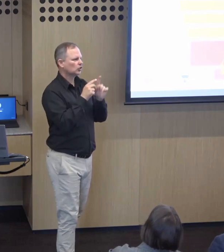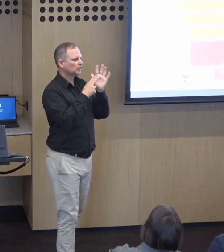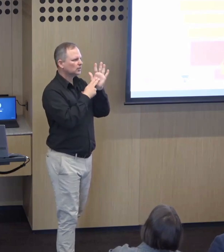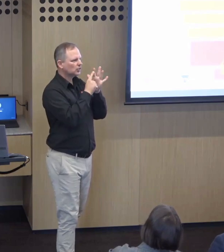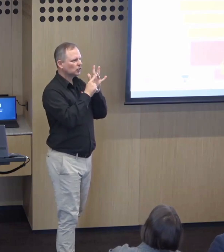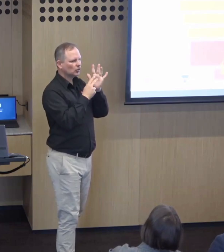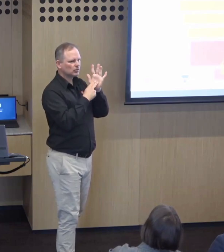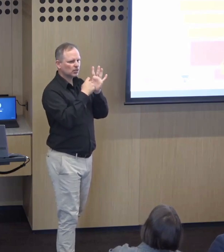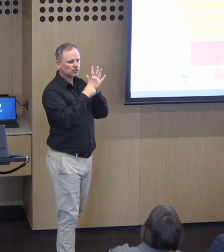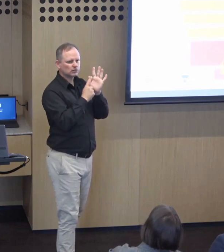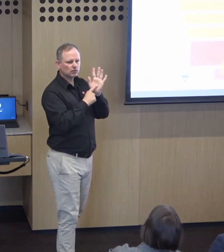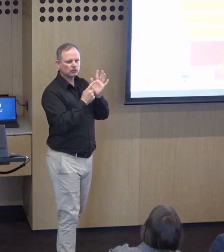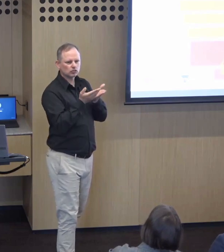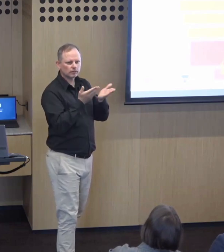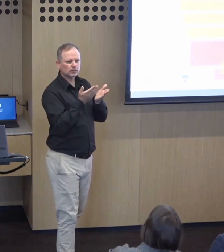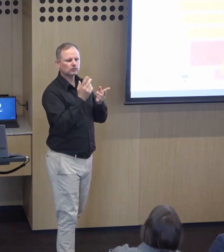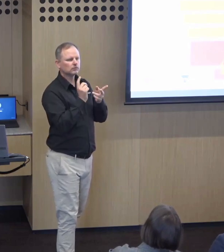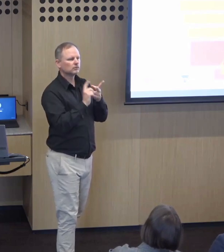Other statewide services, like